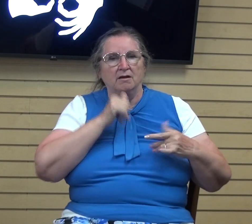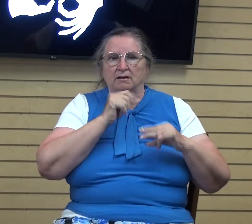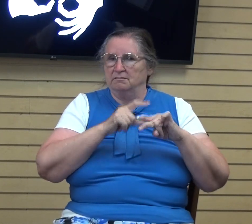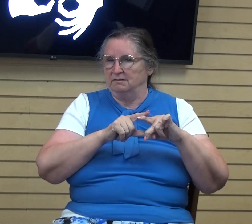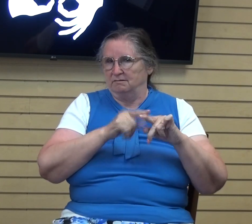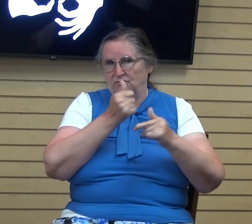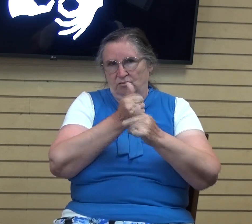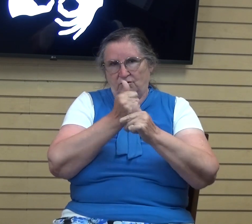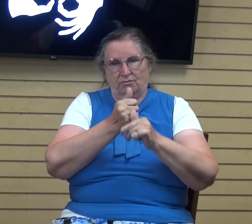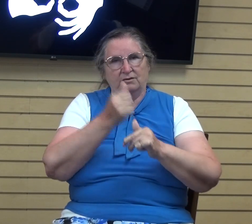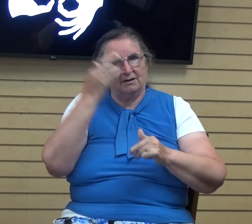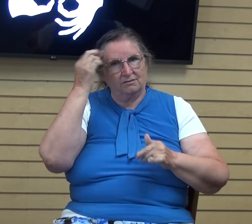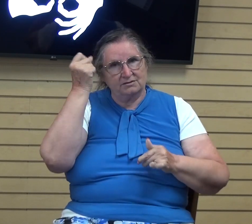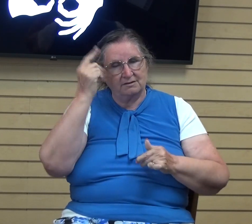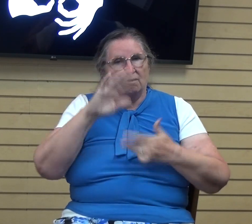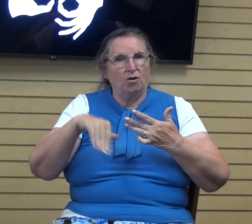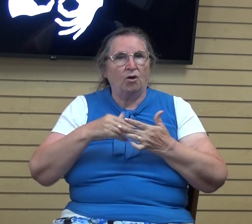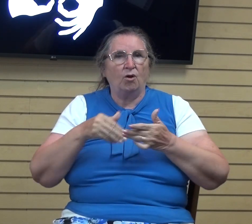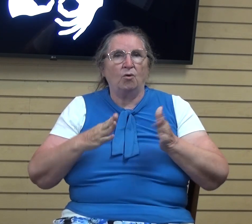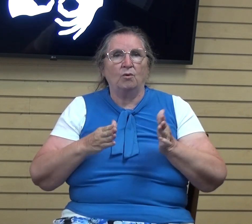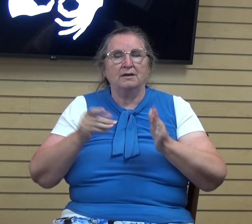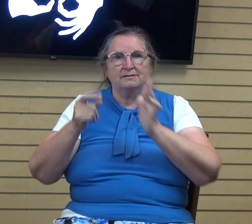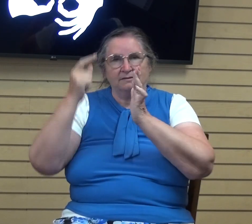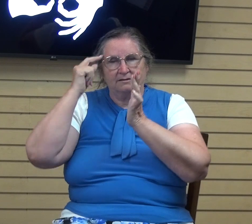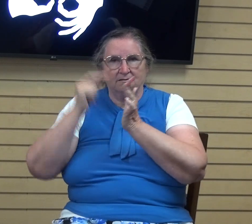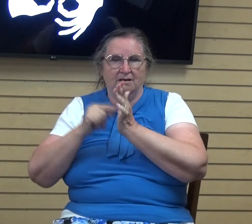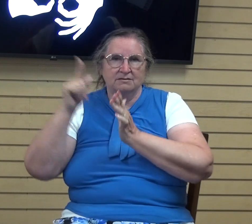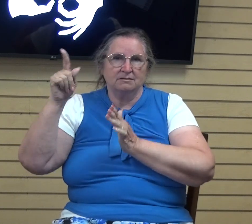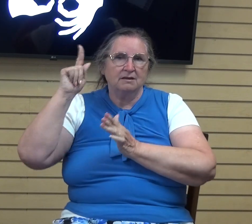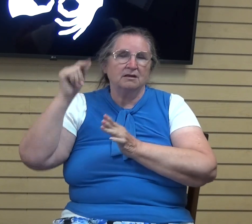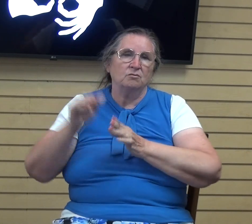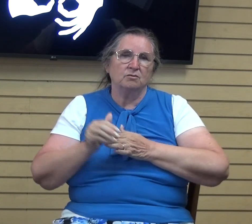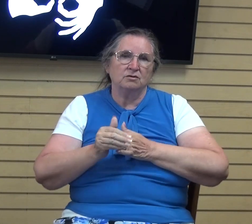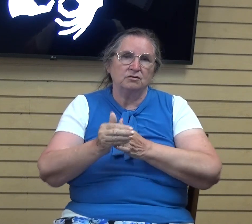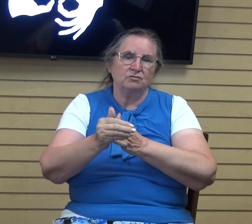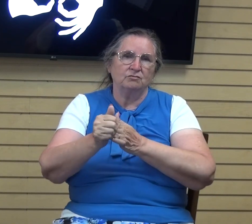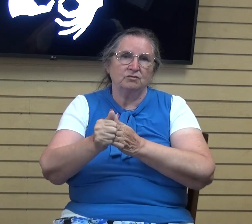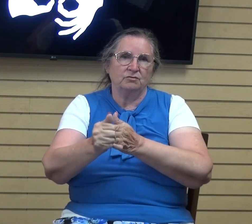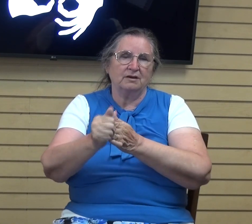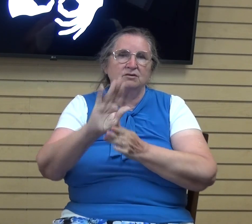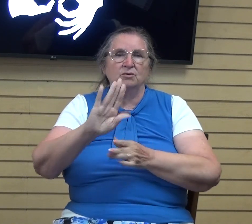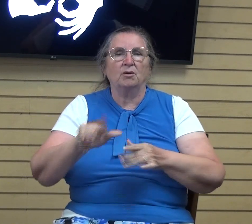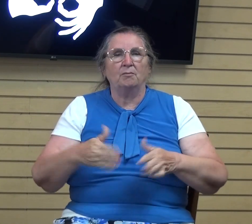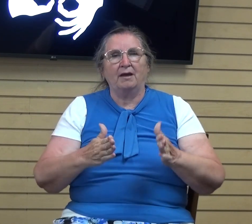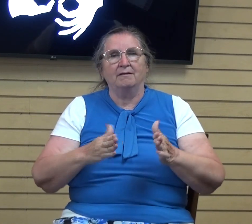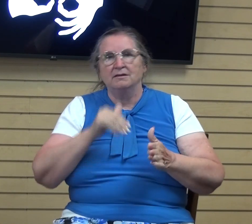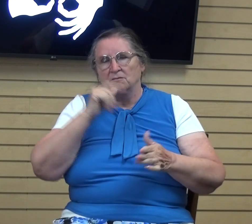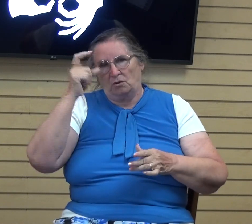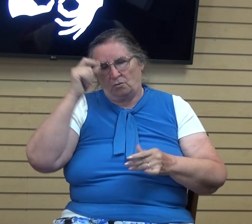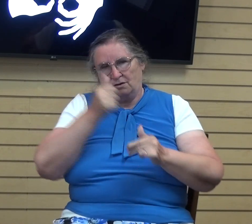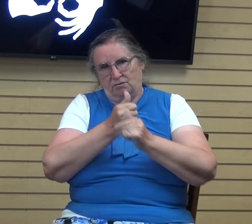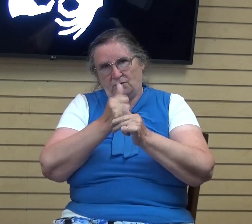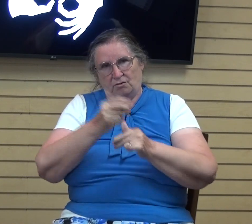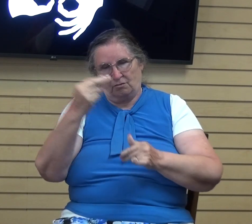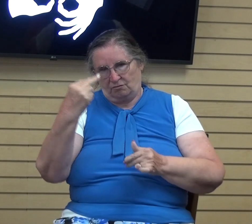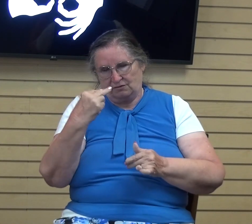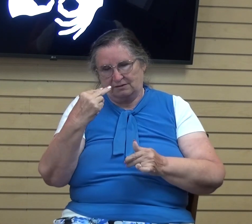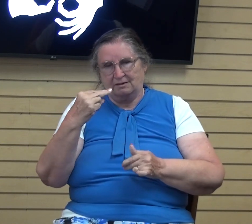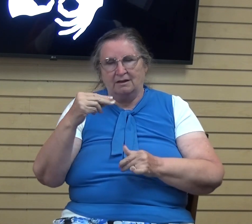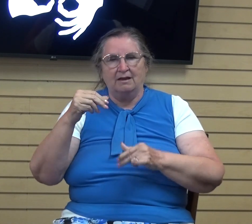understanding and always acknowledge him and he shall direct your paths. Do not be wise in your own eyes, fear the Lord and depart from